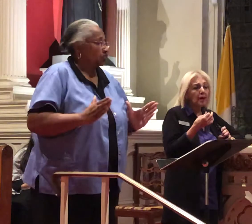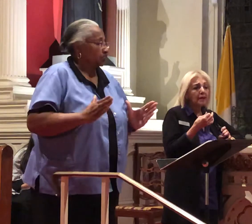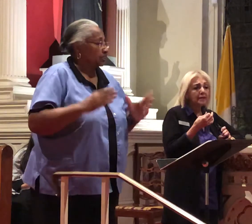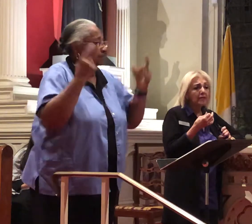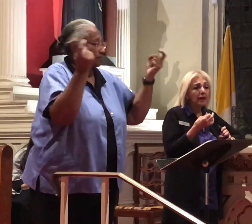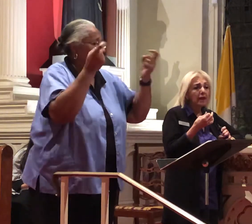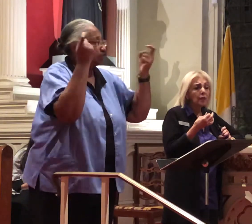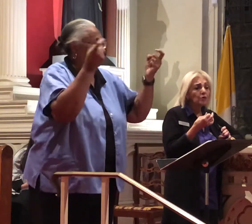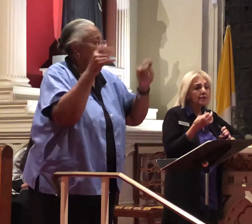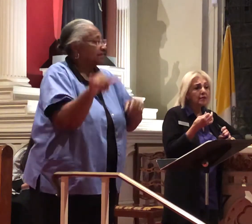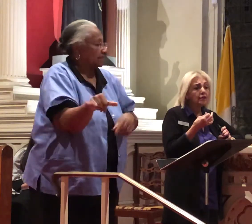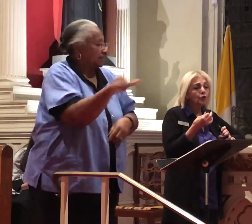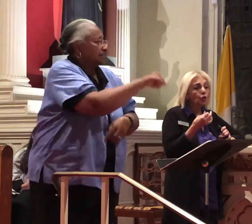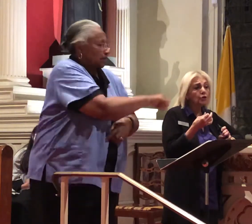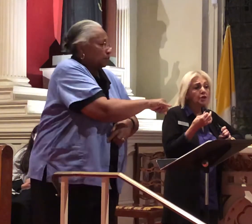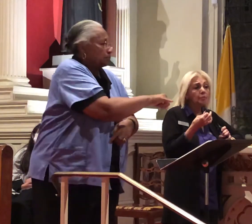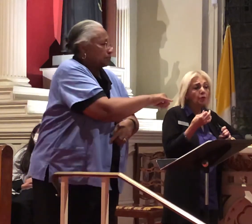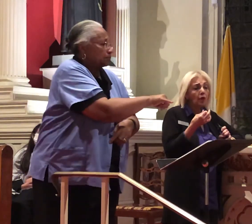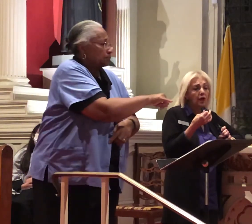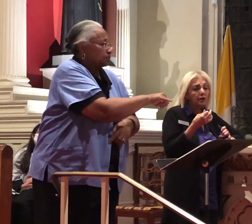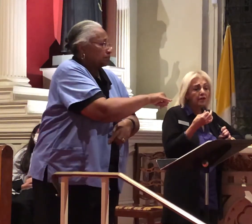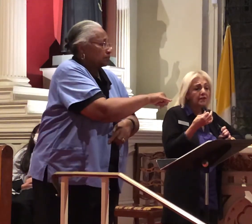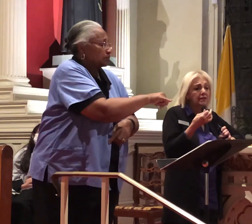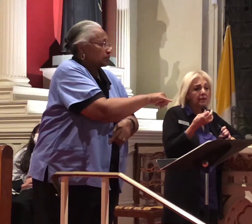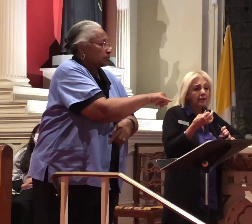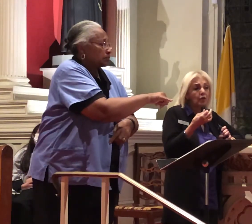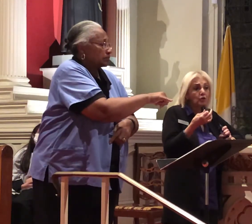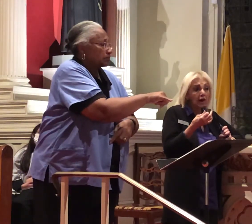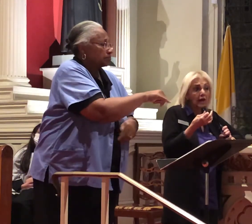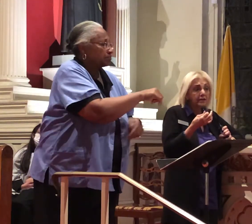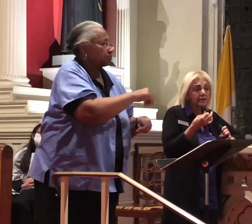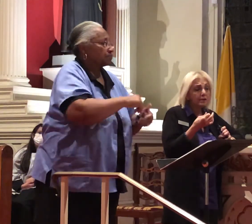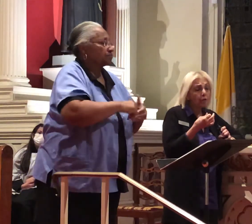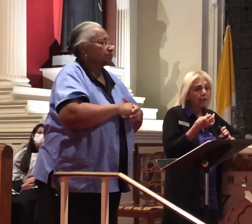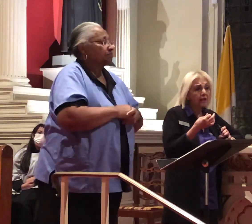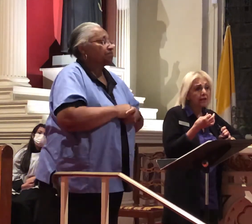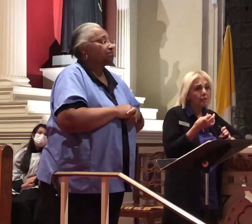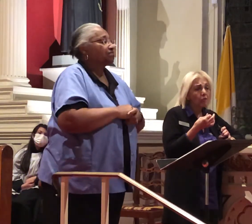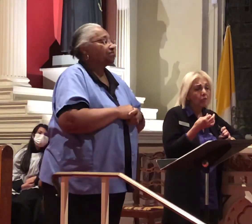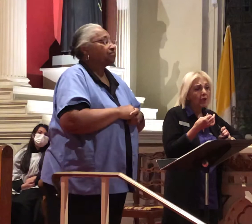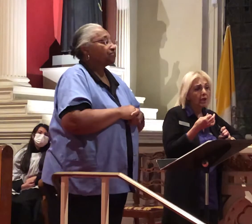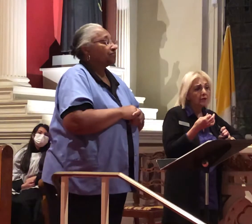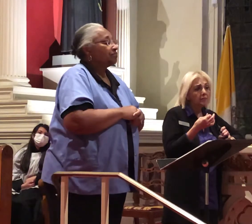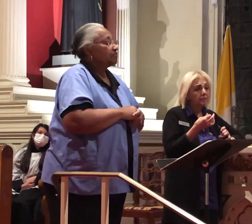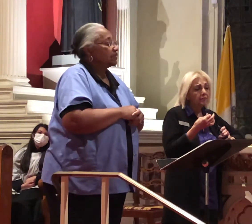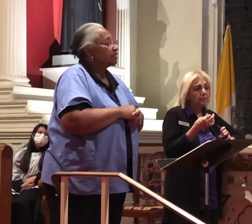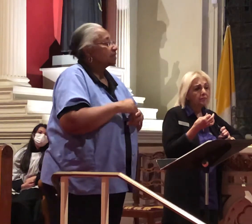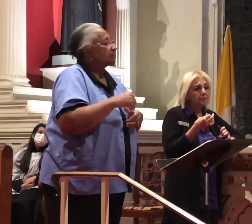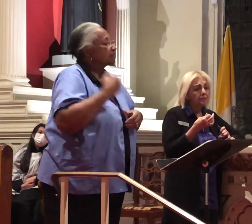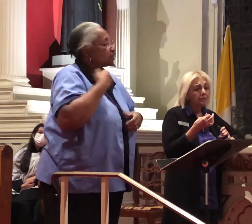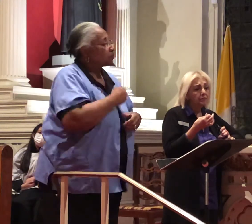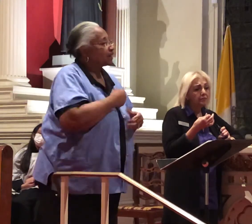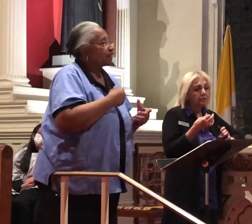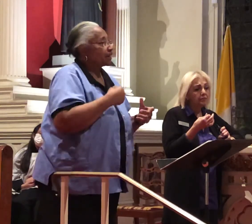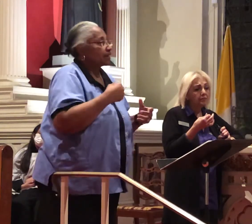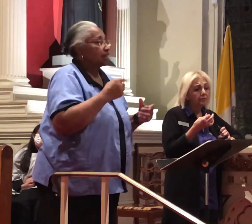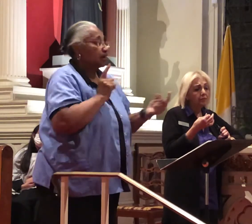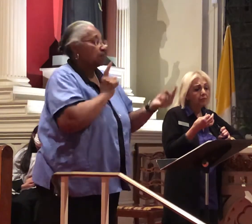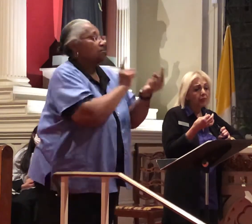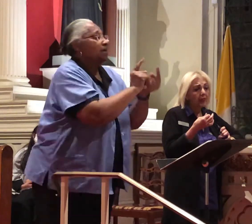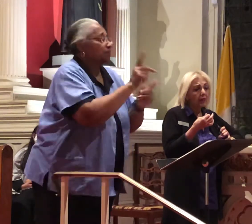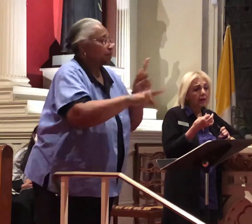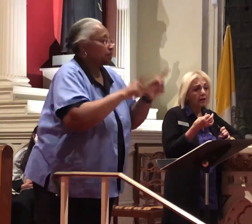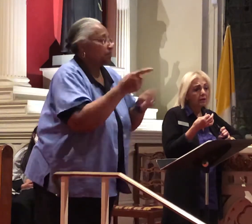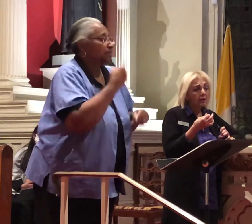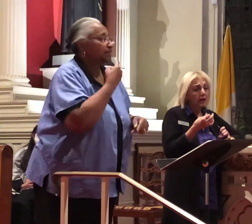we would wish everybody happy day